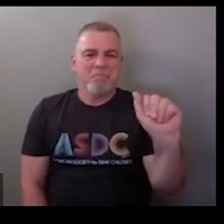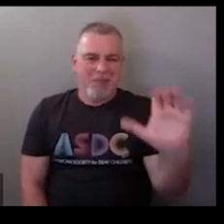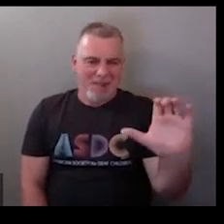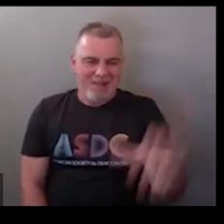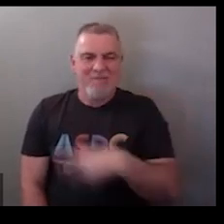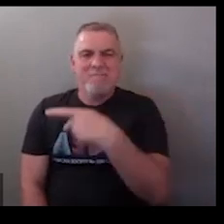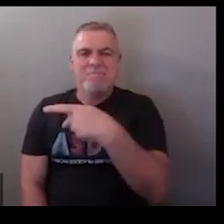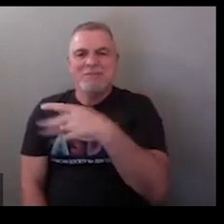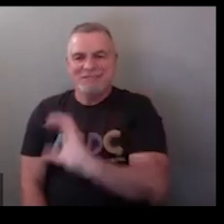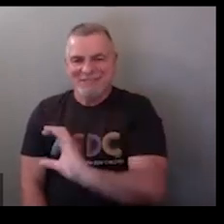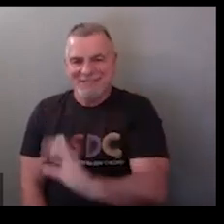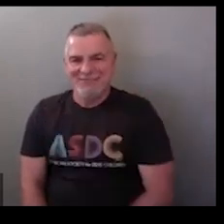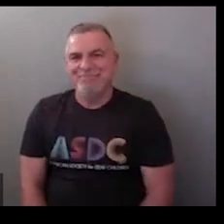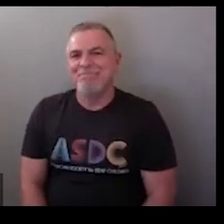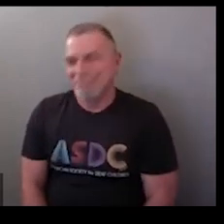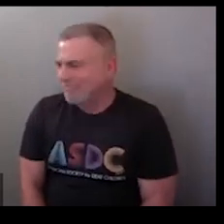yeah